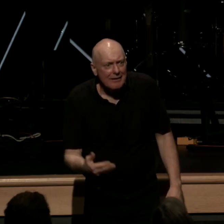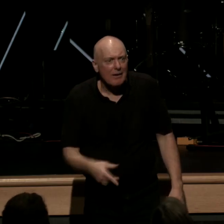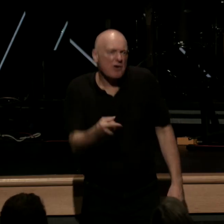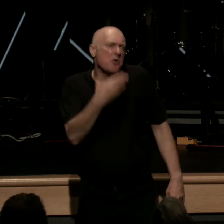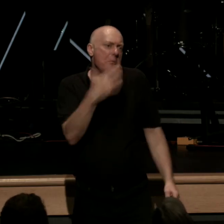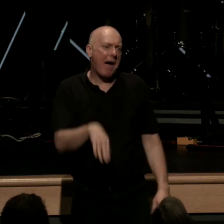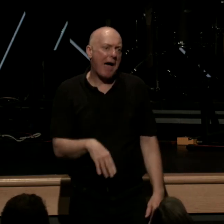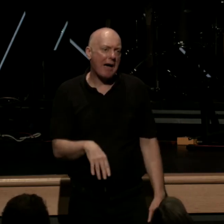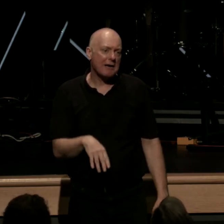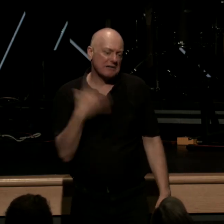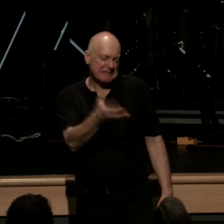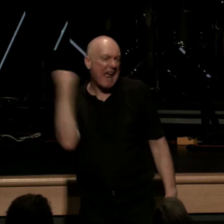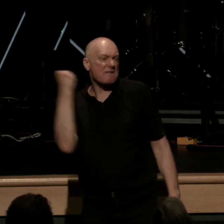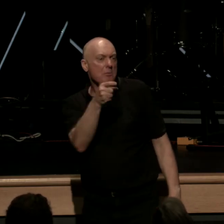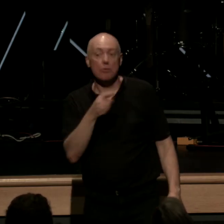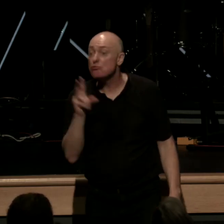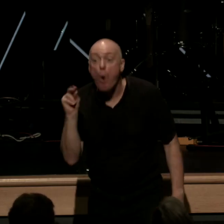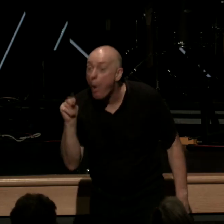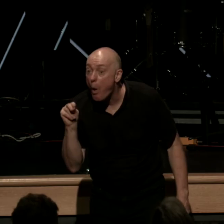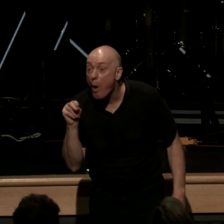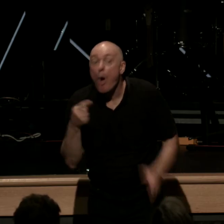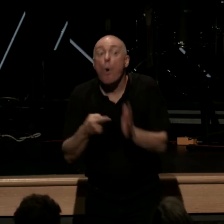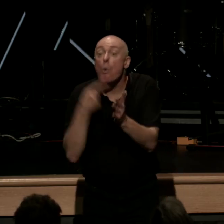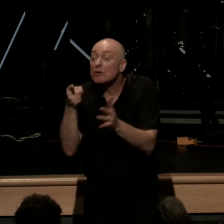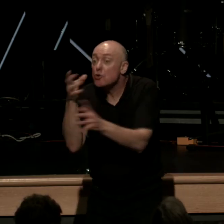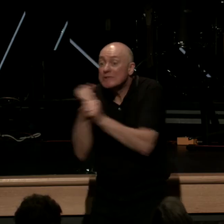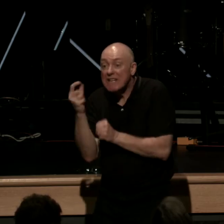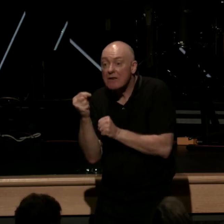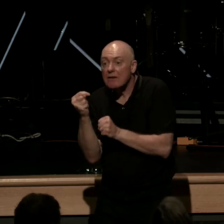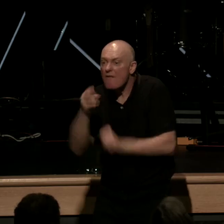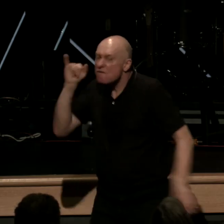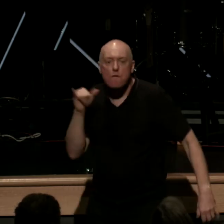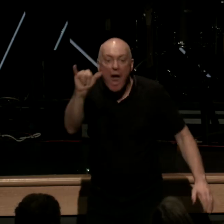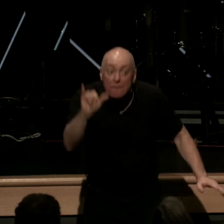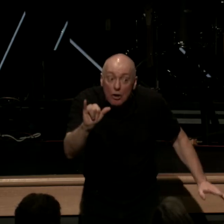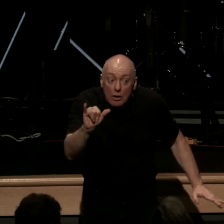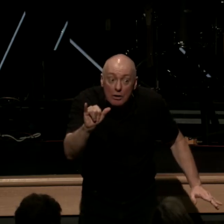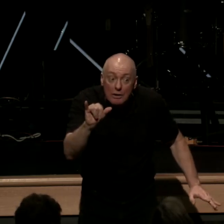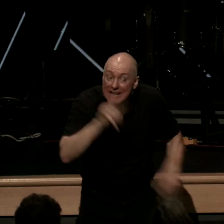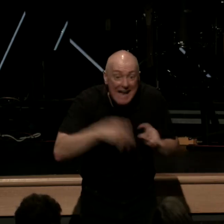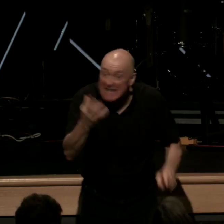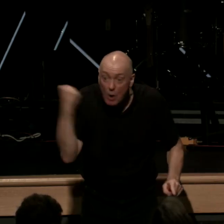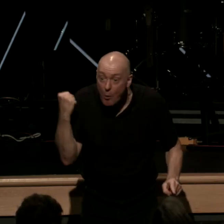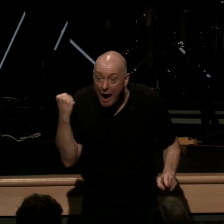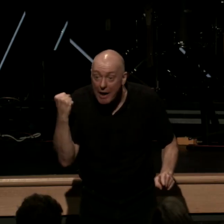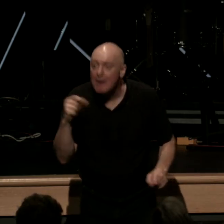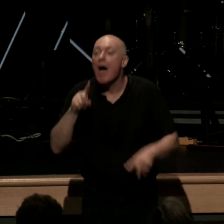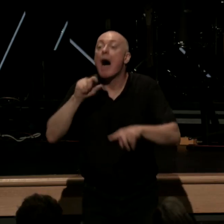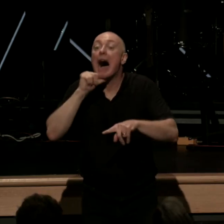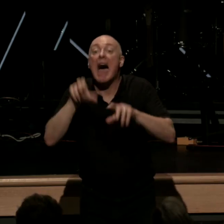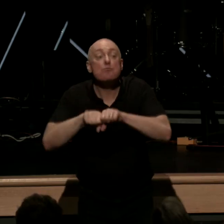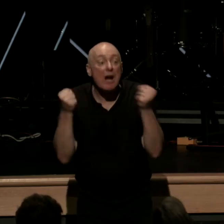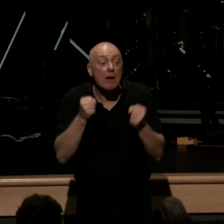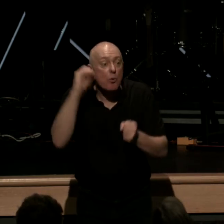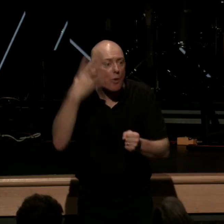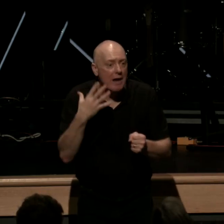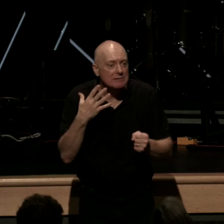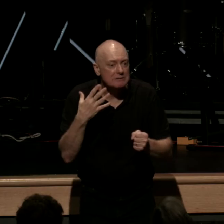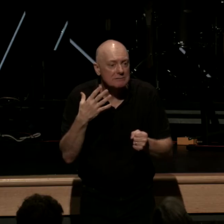I take it from you no once you receive it it's on you forever thirdly it's unbreakable grace this grace